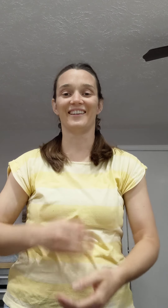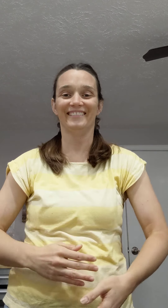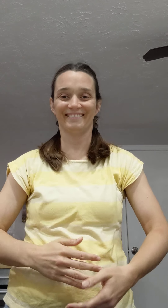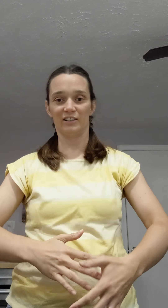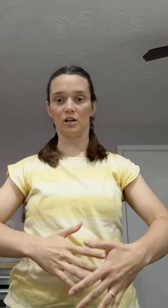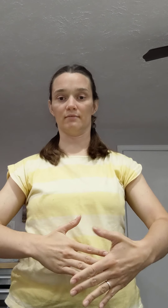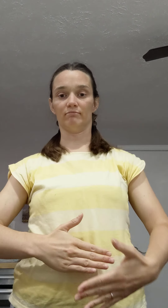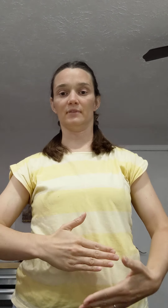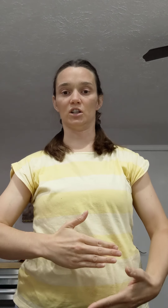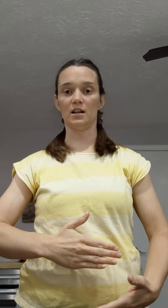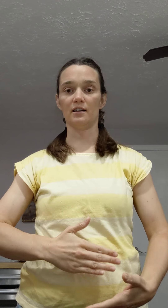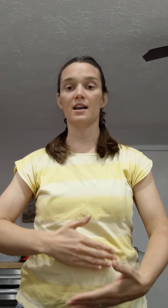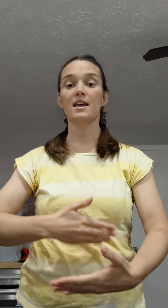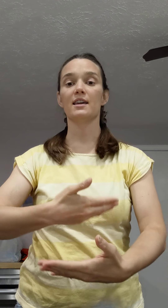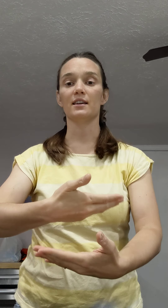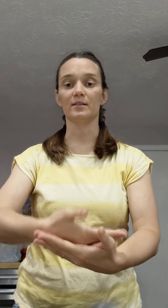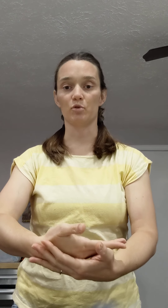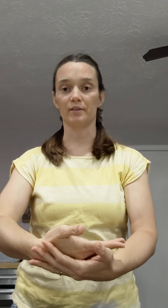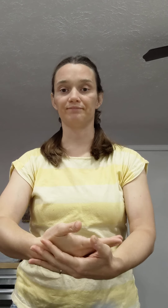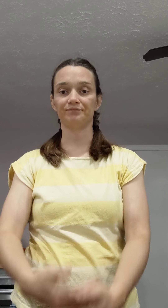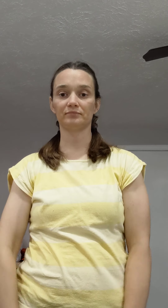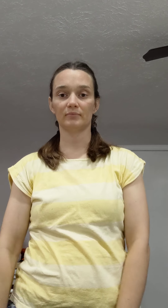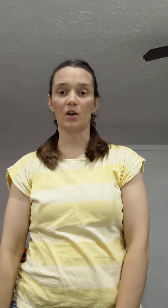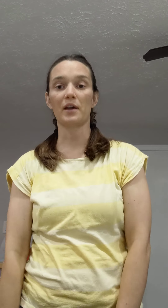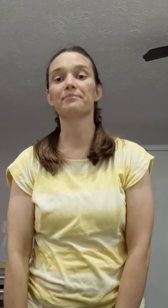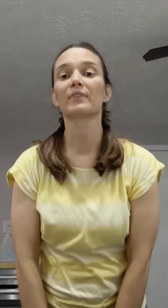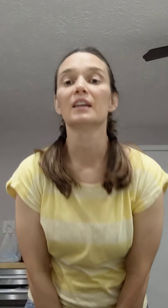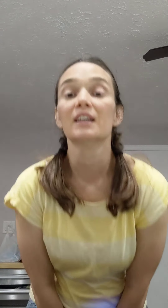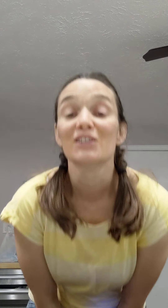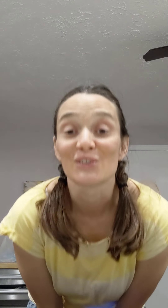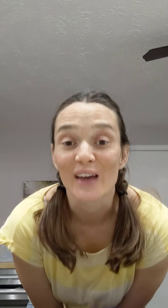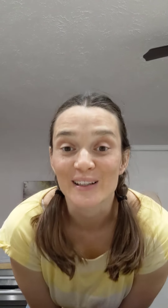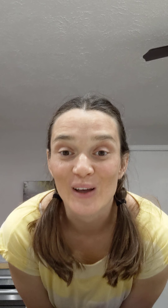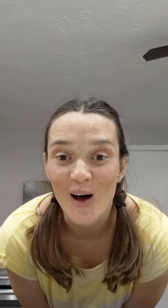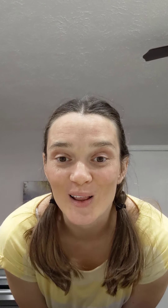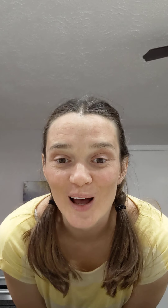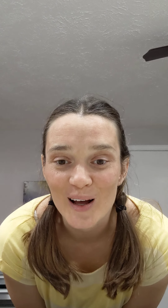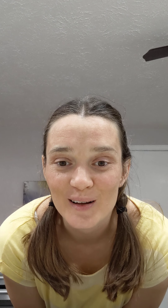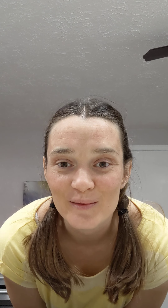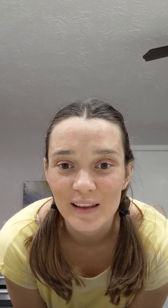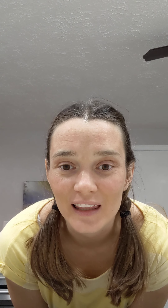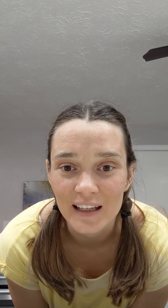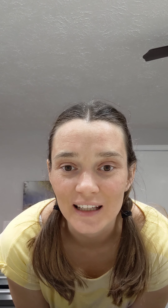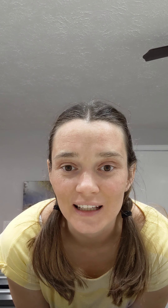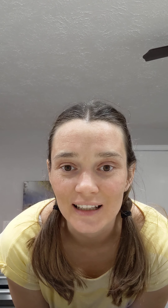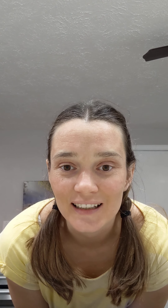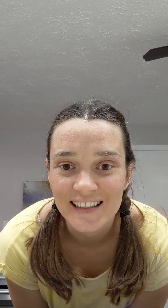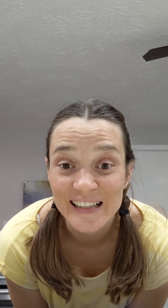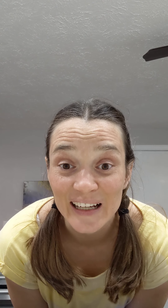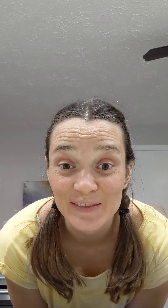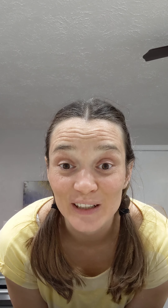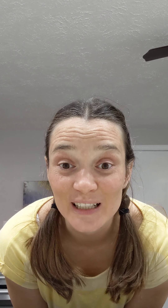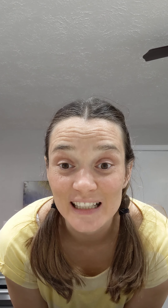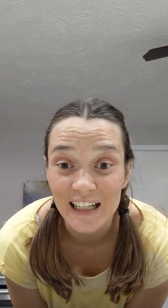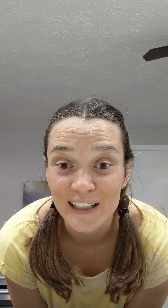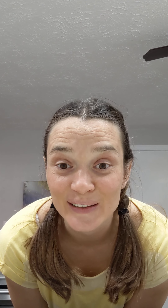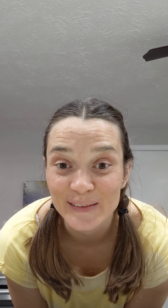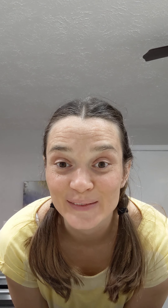sorry, start here, is born. Okay. So that's all of the second verse of